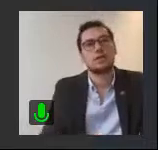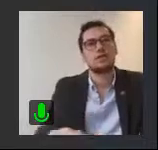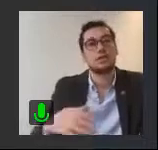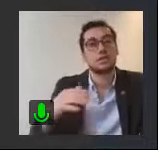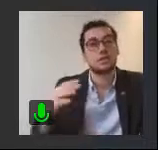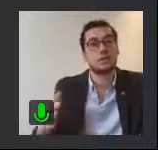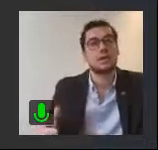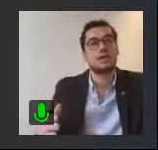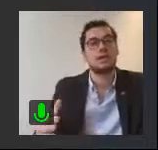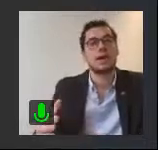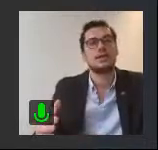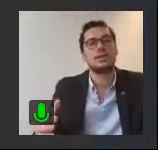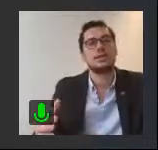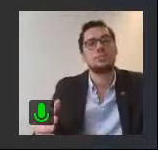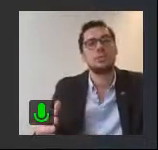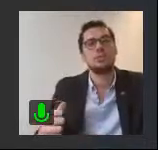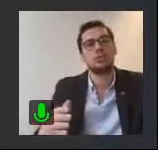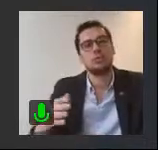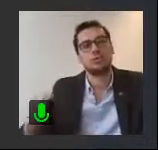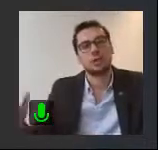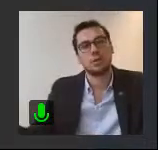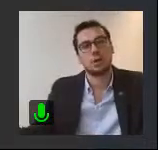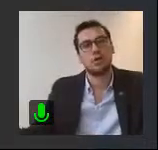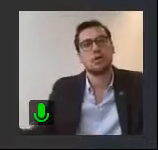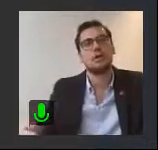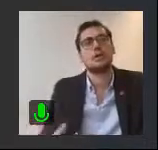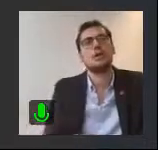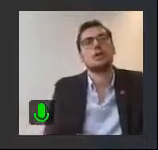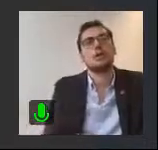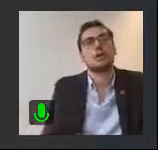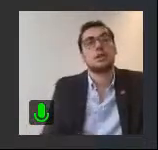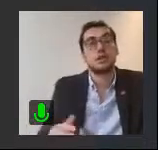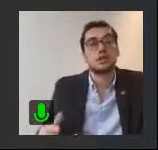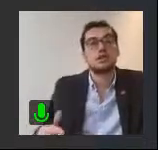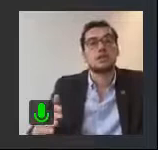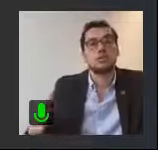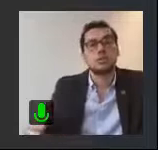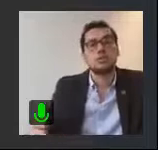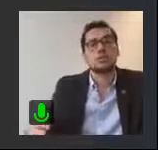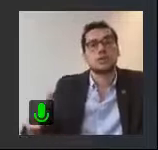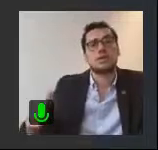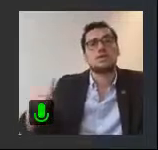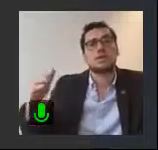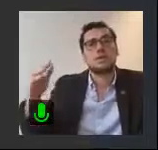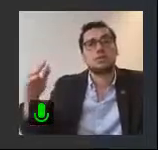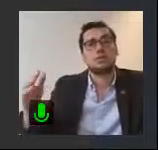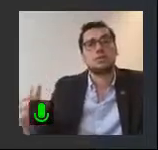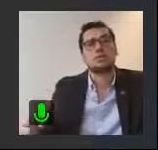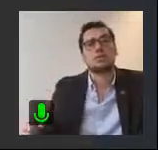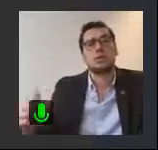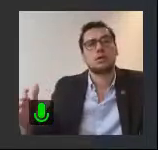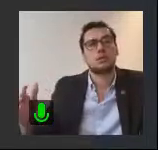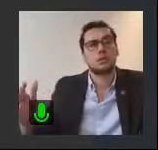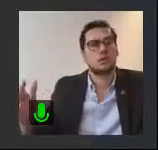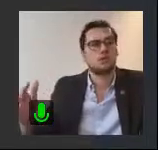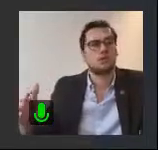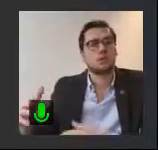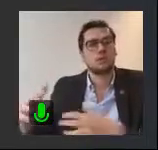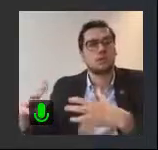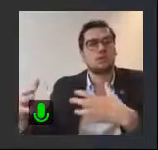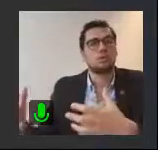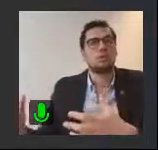activities that result in high skilled people moving away. This, in turn, results in worsening of